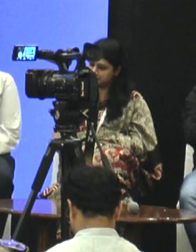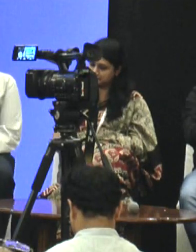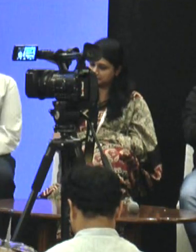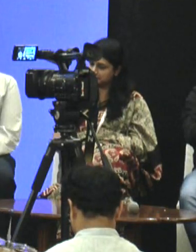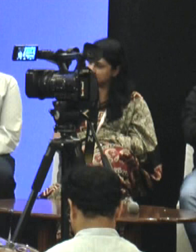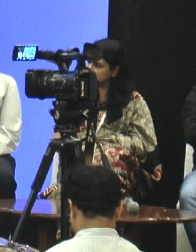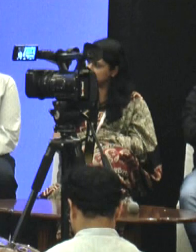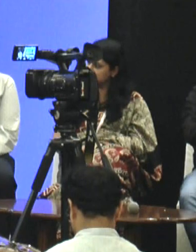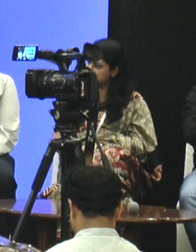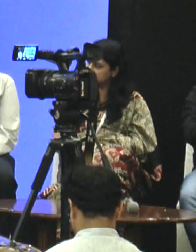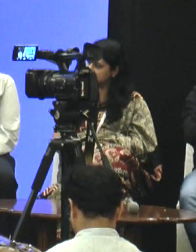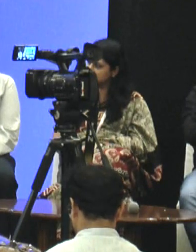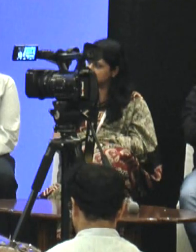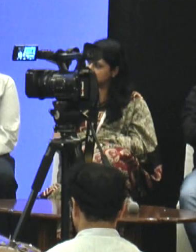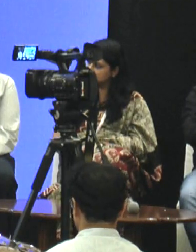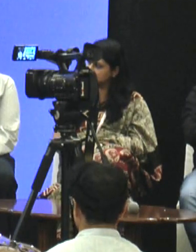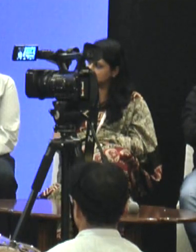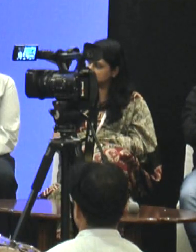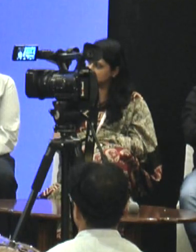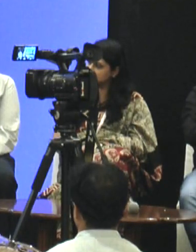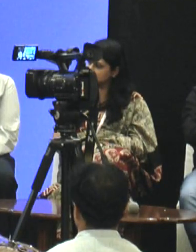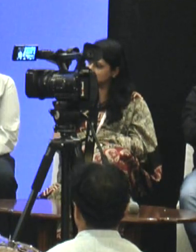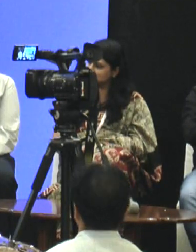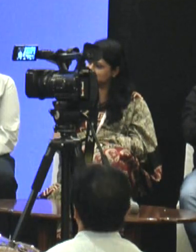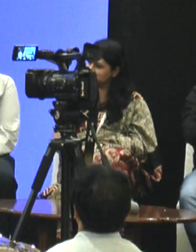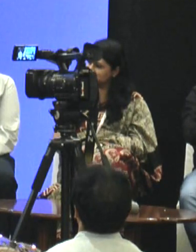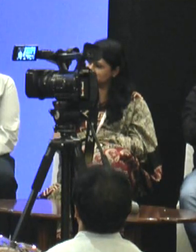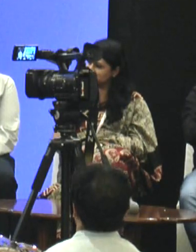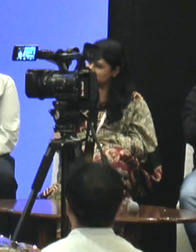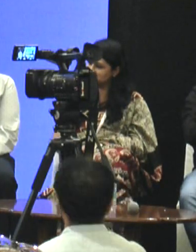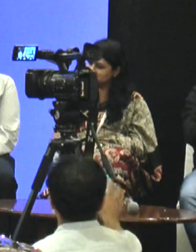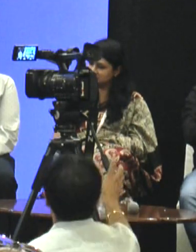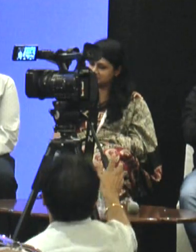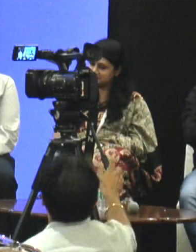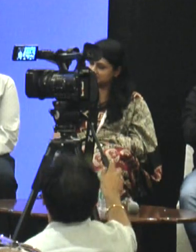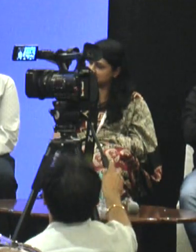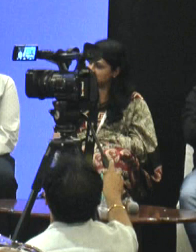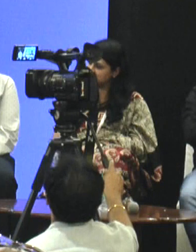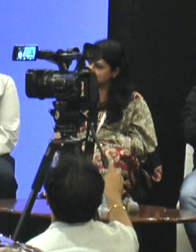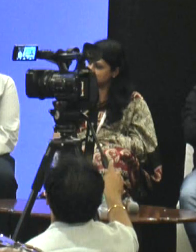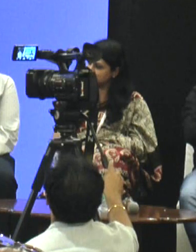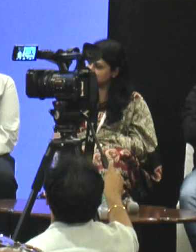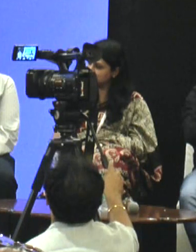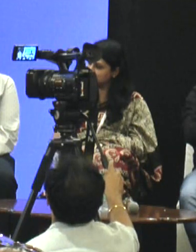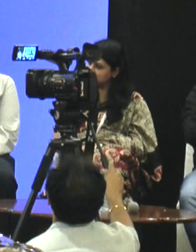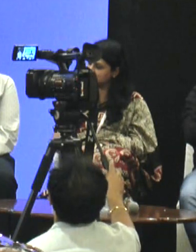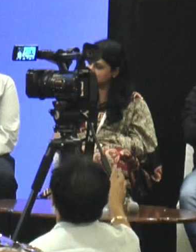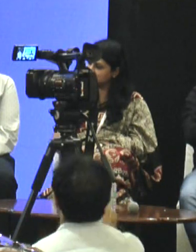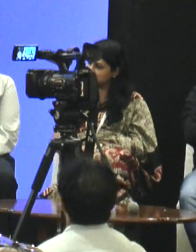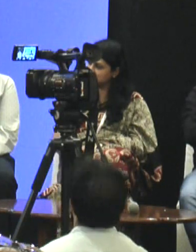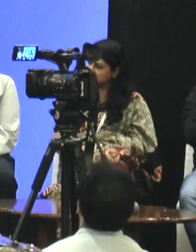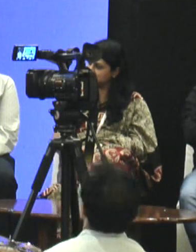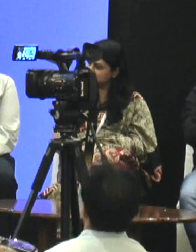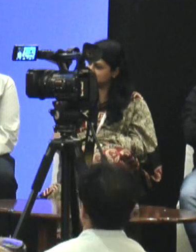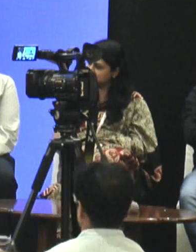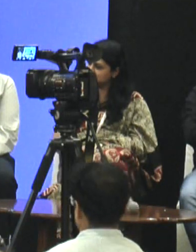So I want to start with you Sridhar. And I know that Amazon is huge, you have a